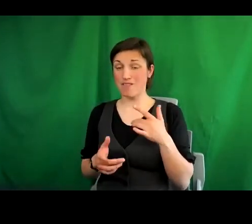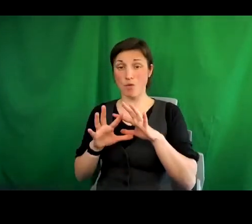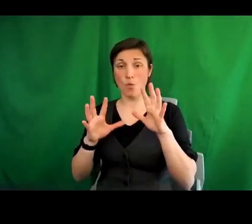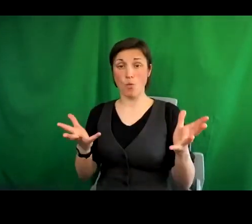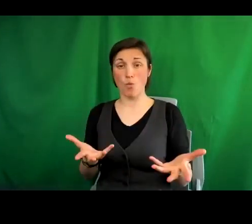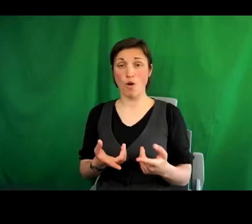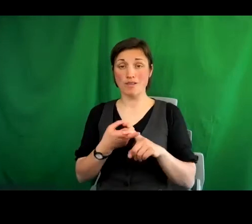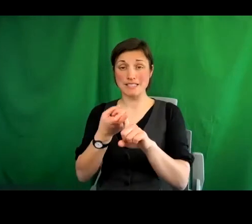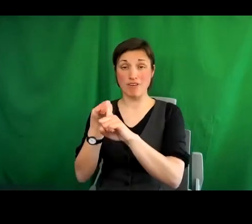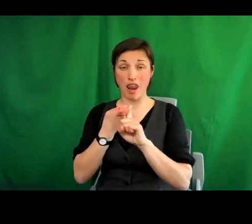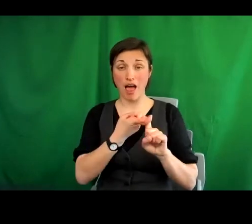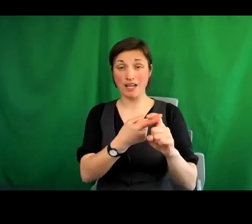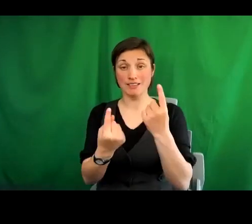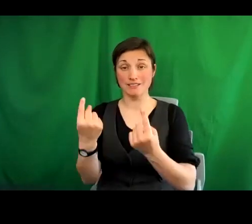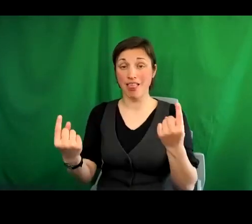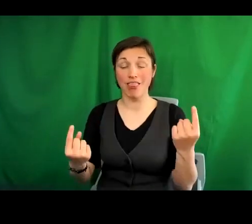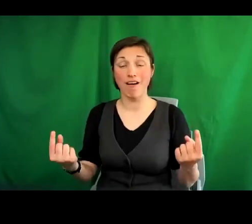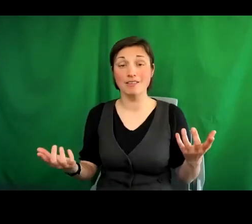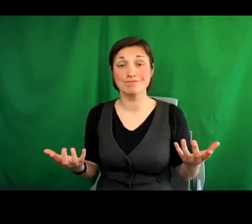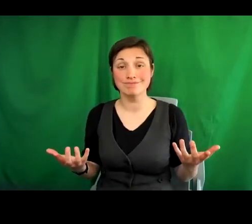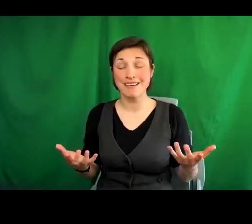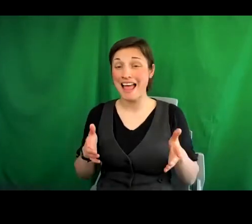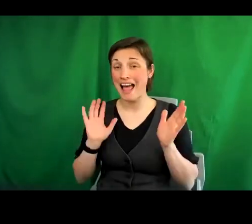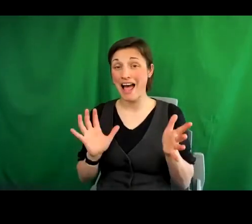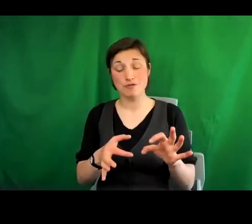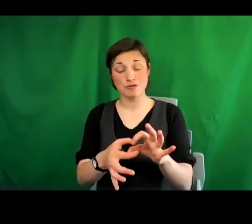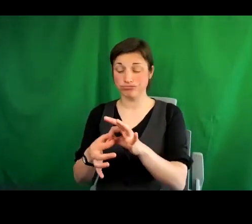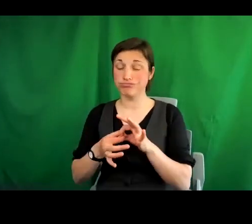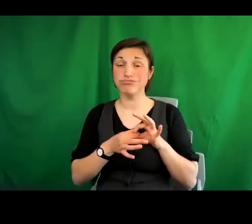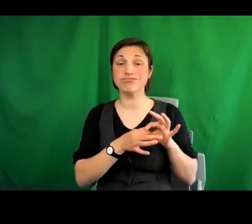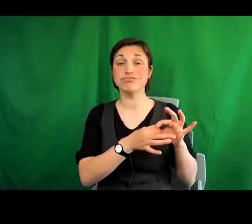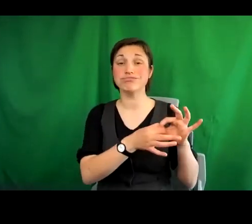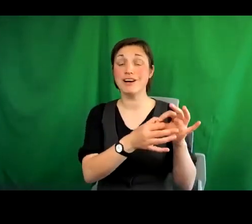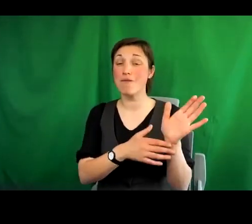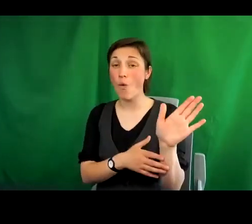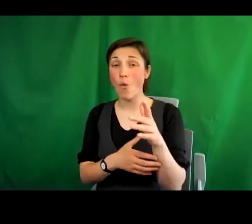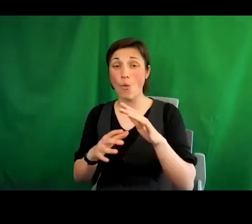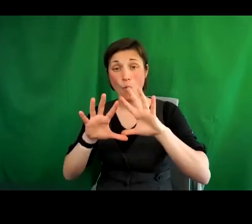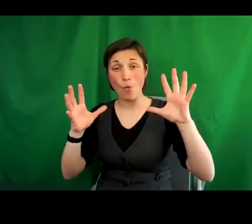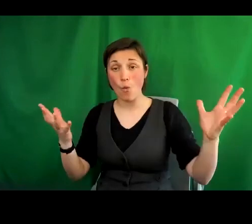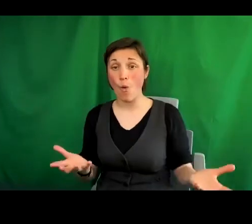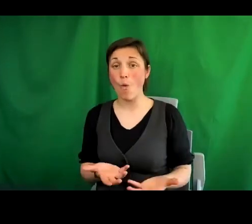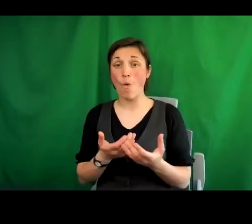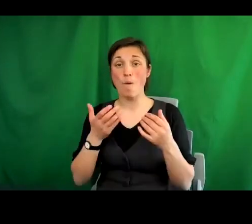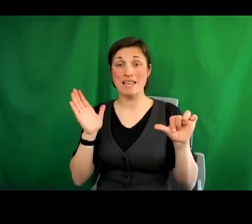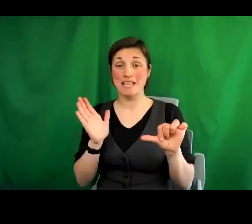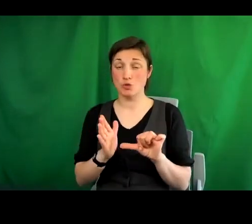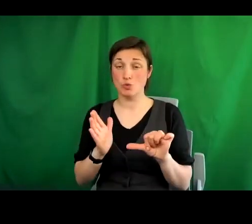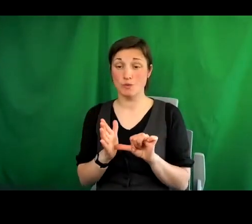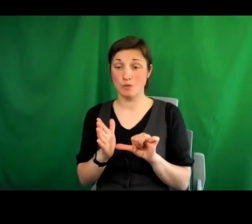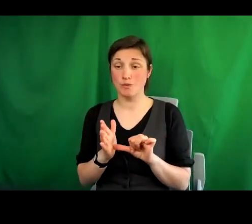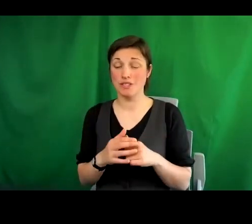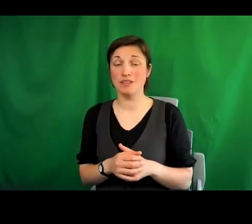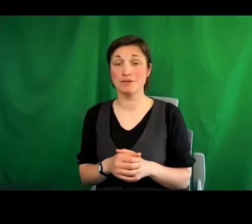is no alternative, but to work together on all the big global issues. And in addition to that,